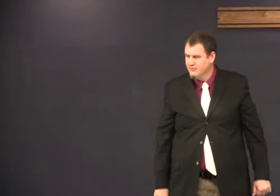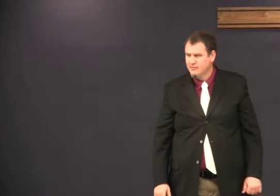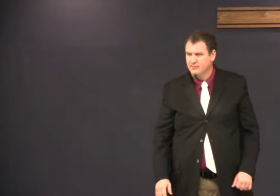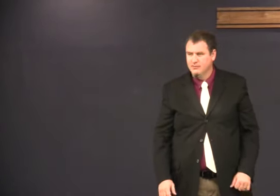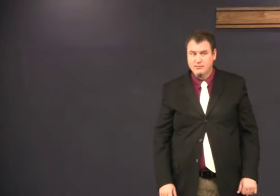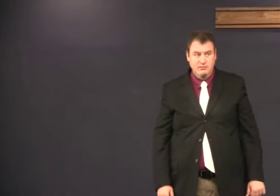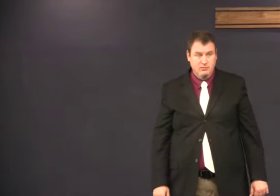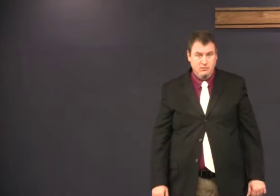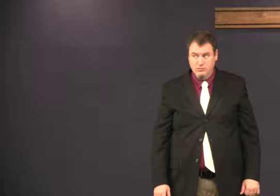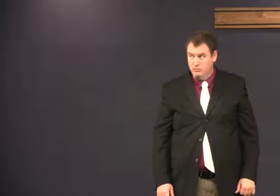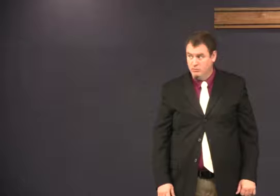We're naked.